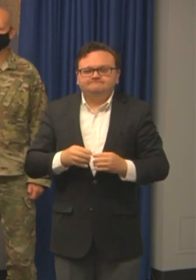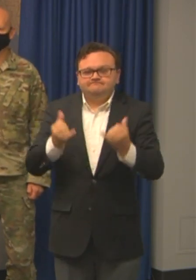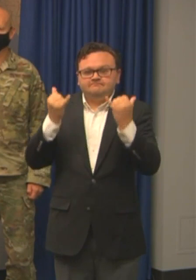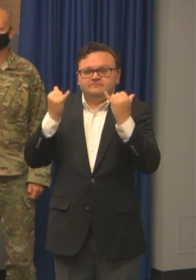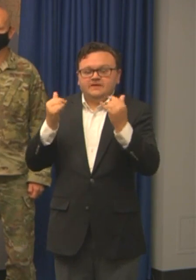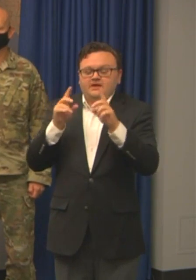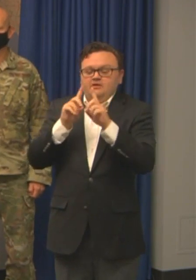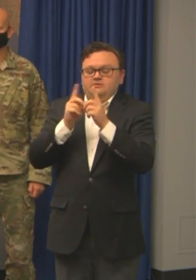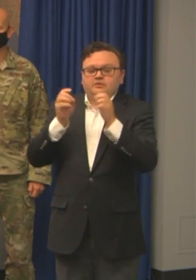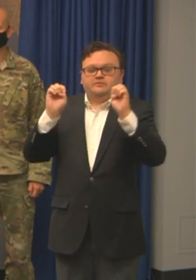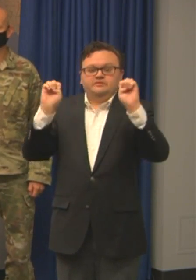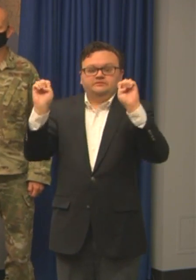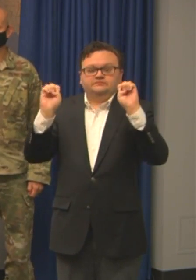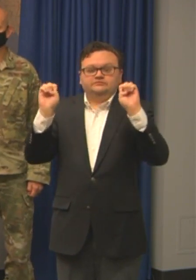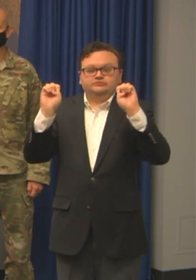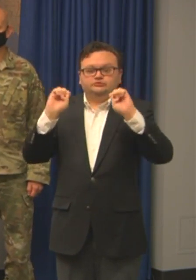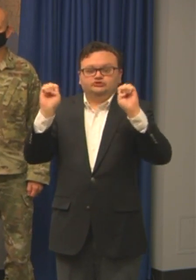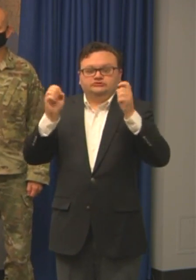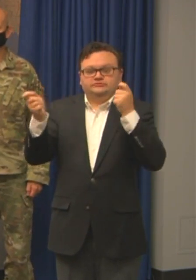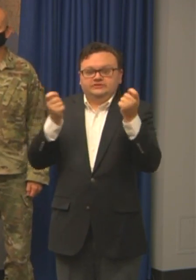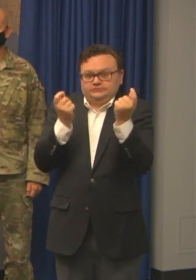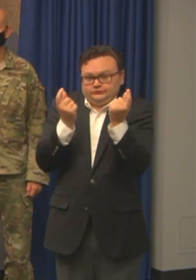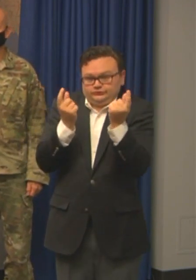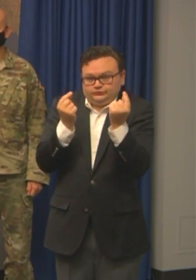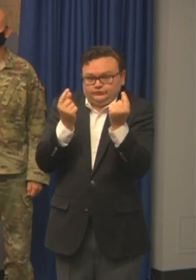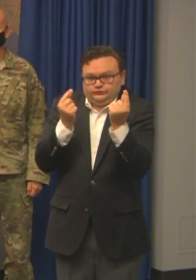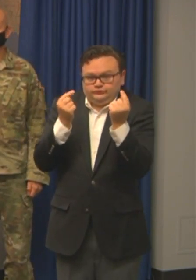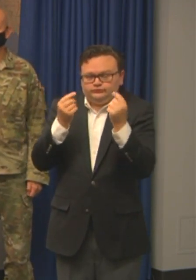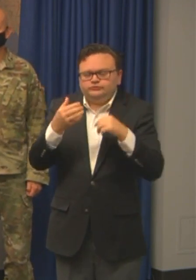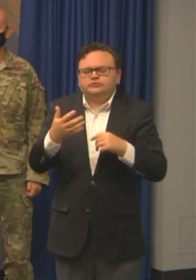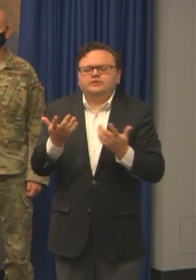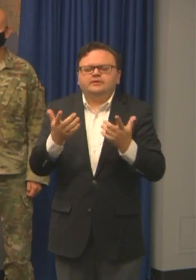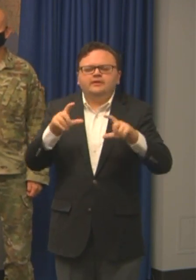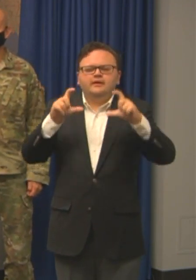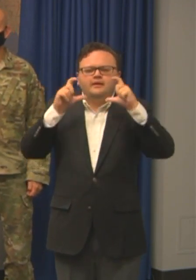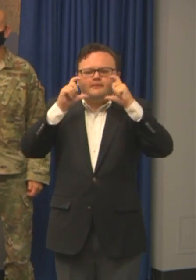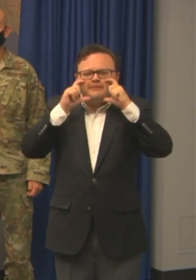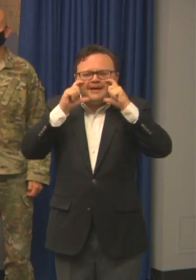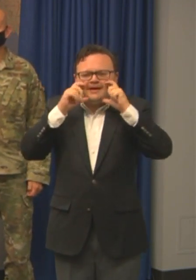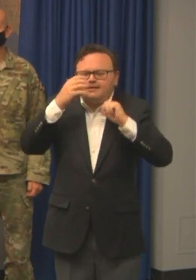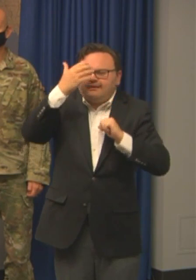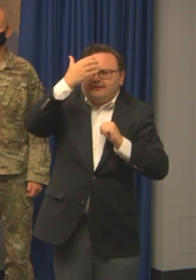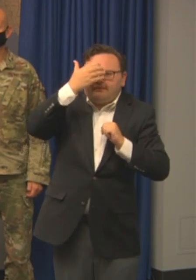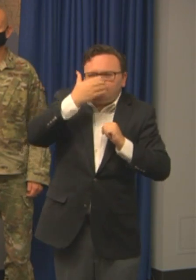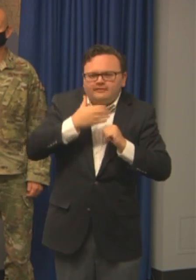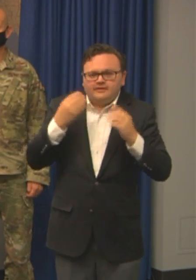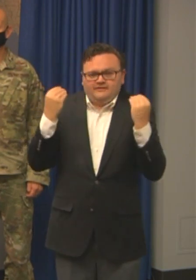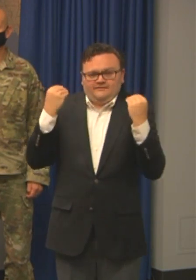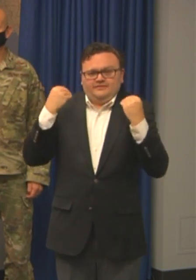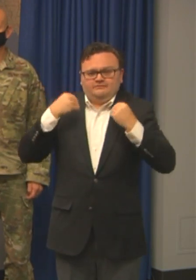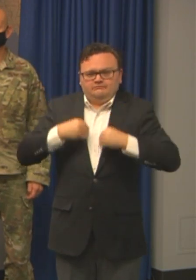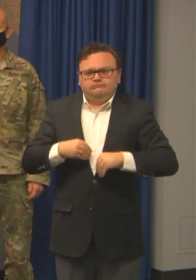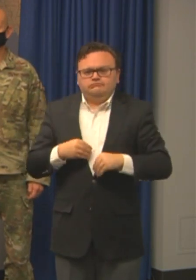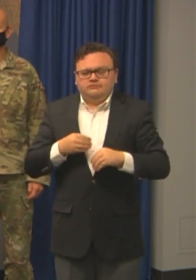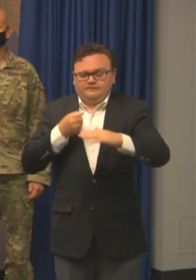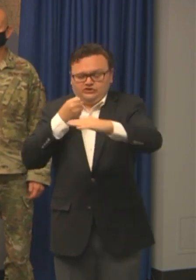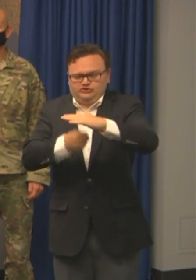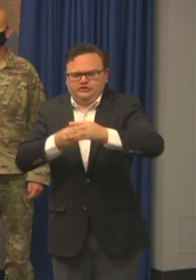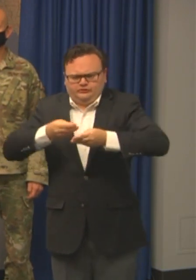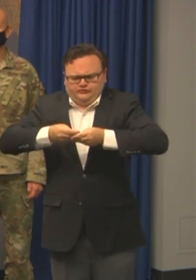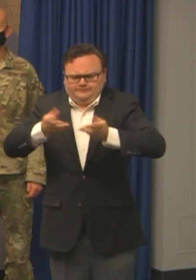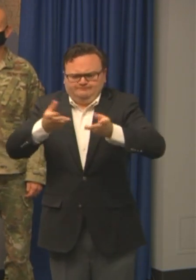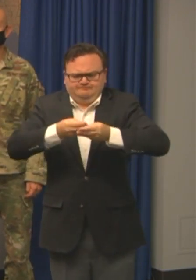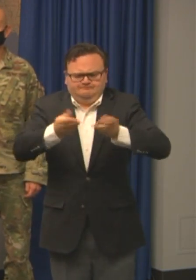25 shelter kits with PPE to counties in the path of the storm. Each kit provides PPE for up to 400 people for